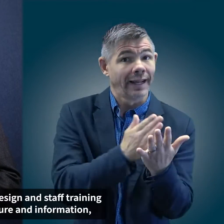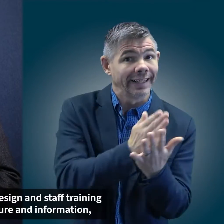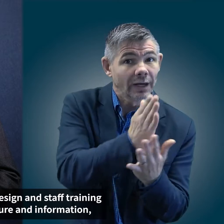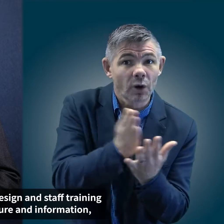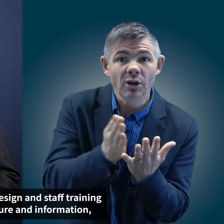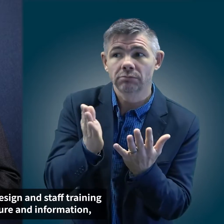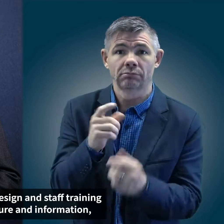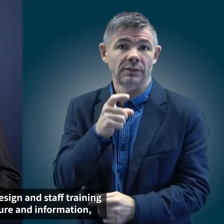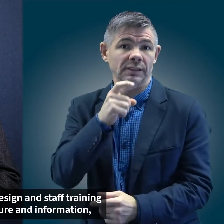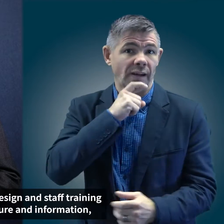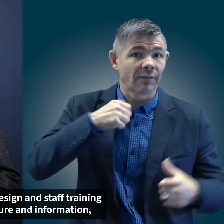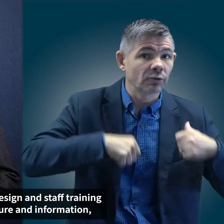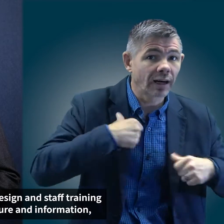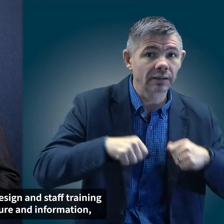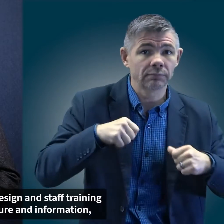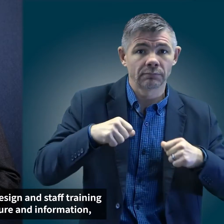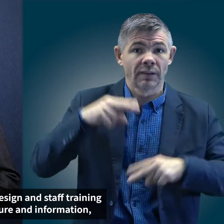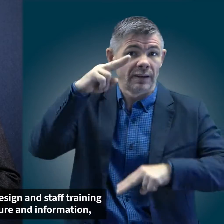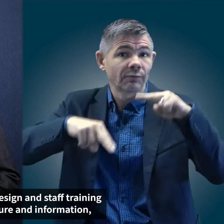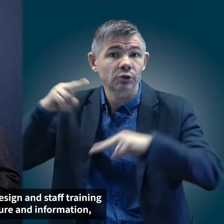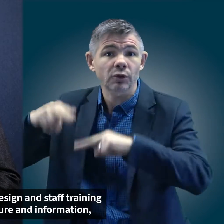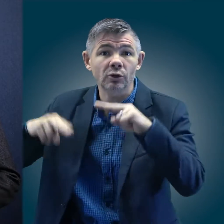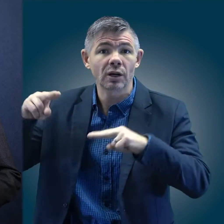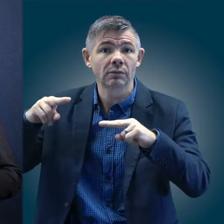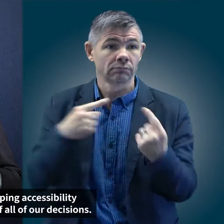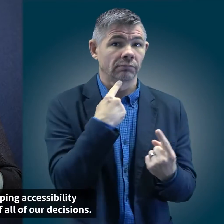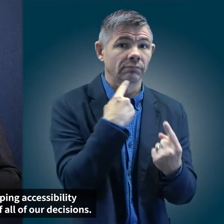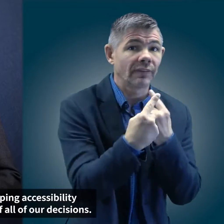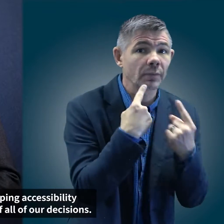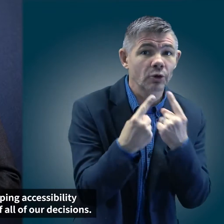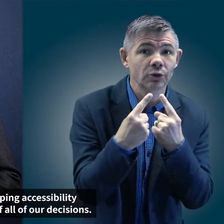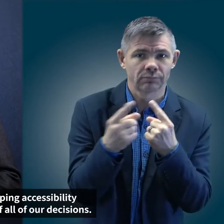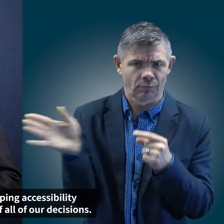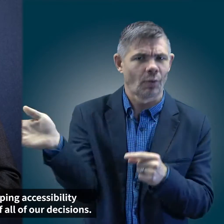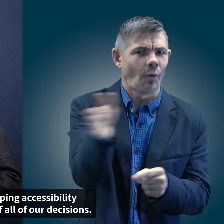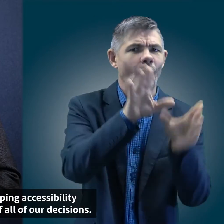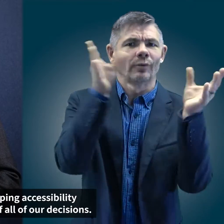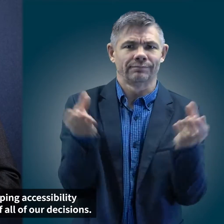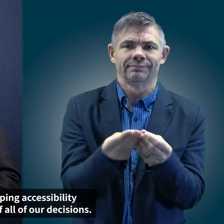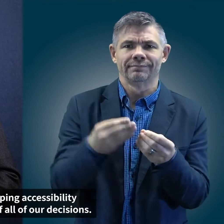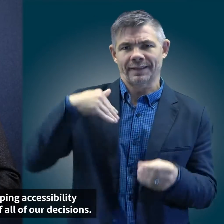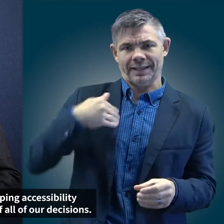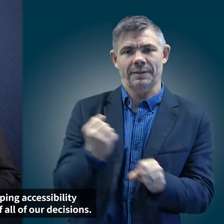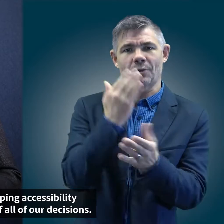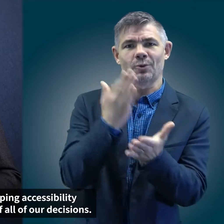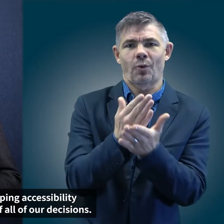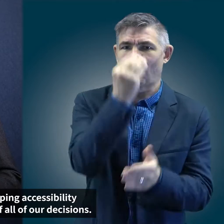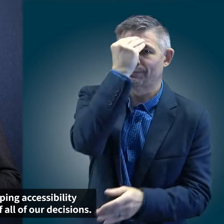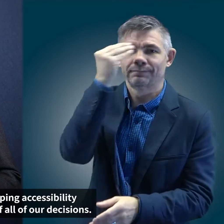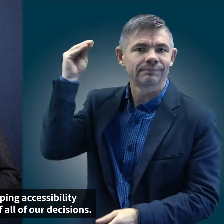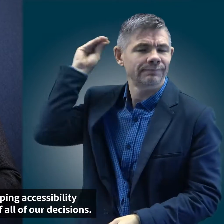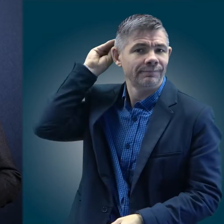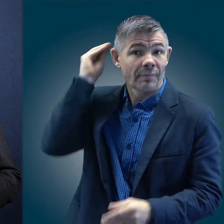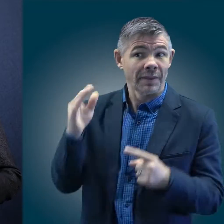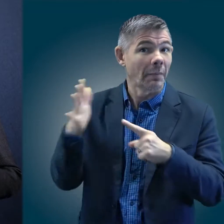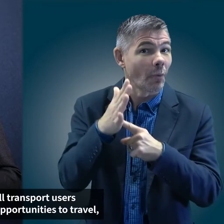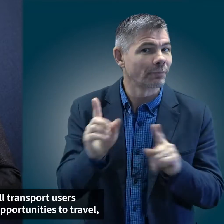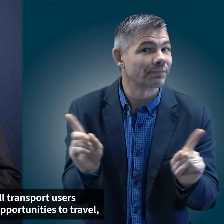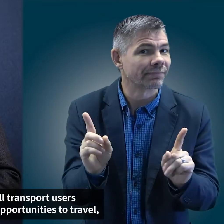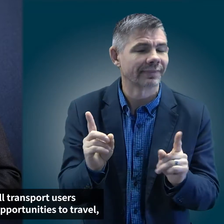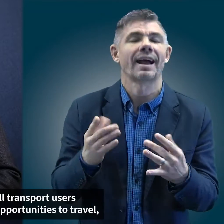design and staff training to infrastructure and information, we're keeping accessibility at the heart of all of our decisions.